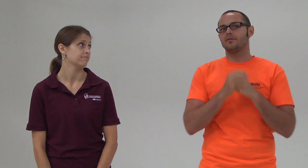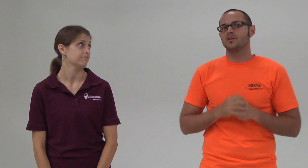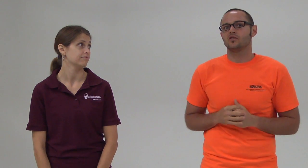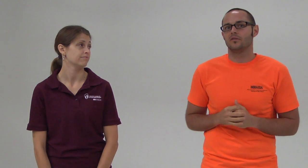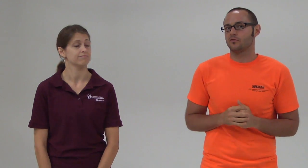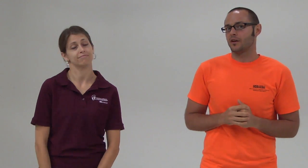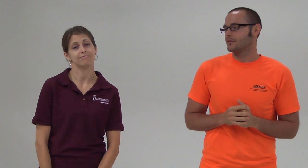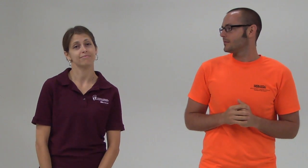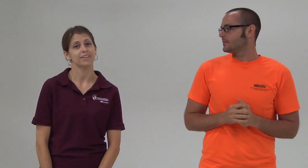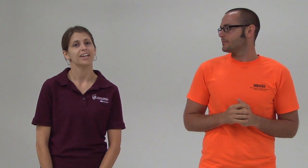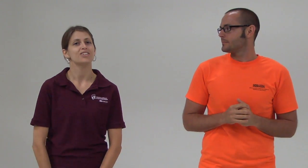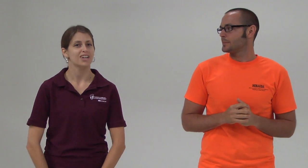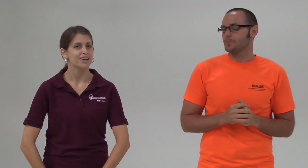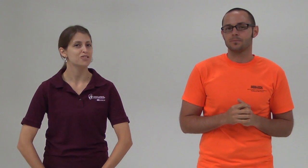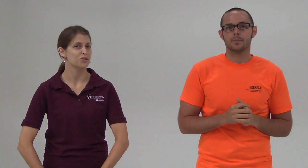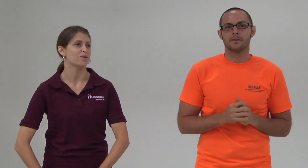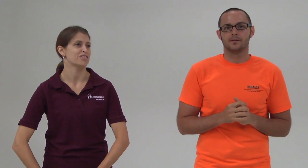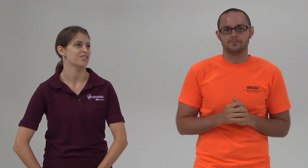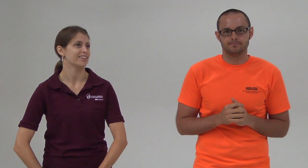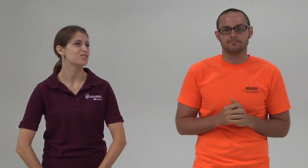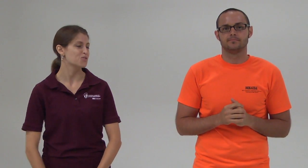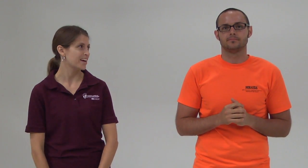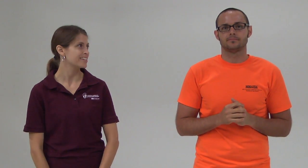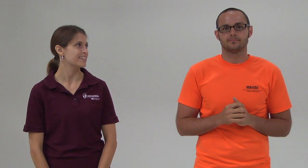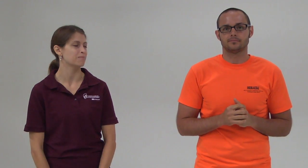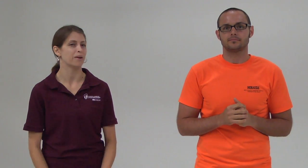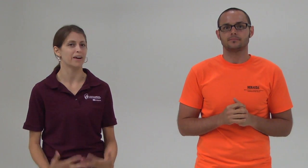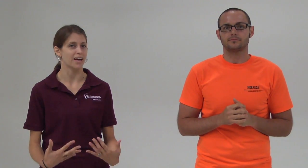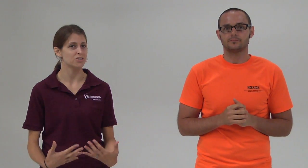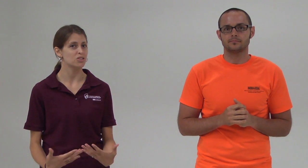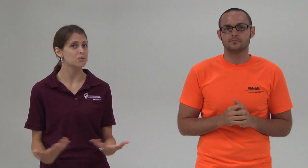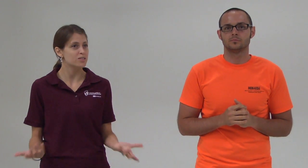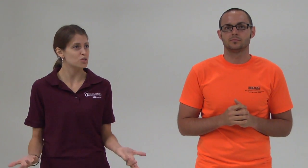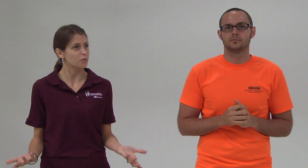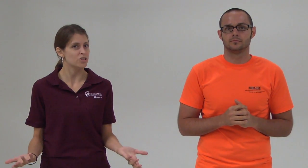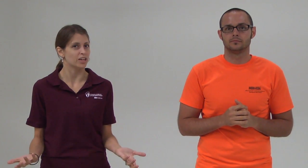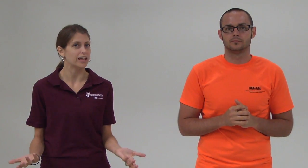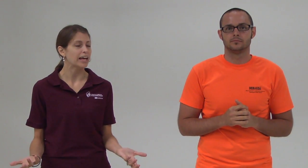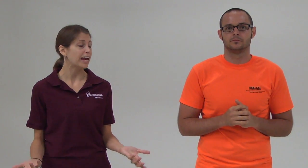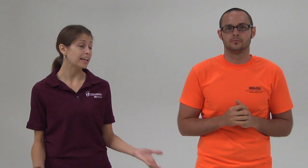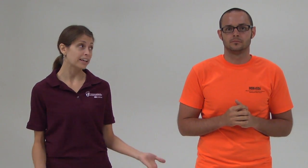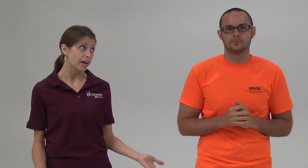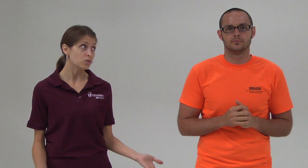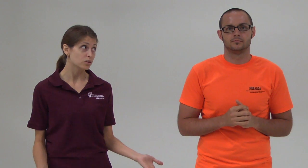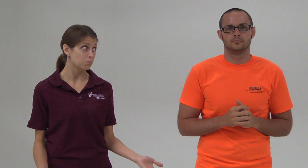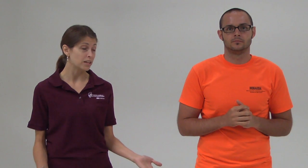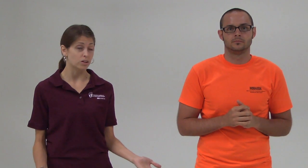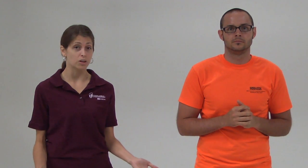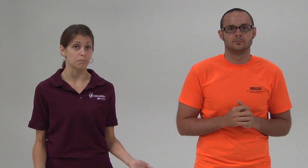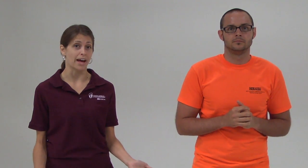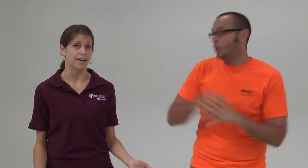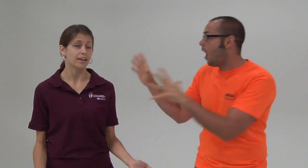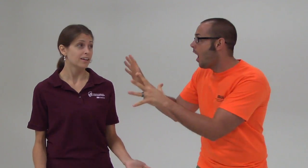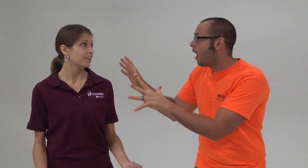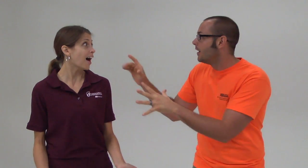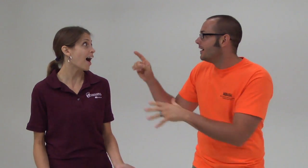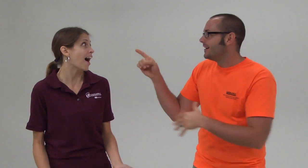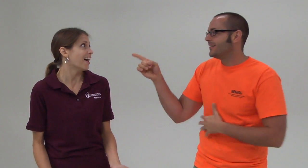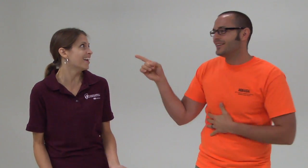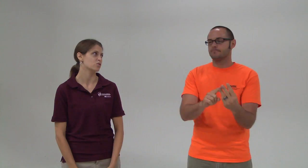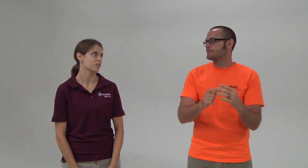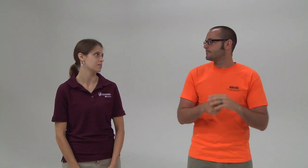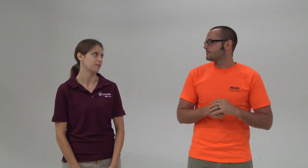What is the definition of stress? Josh, good question. Stress is my reaction to a situation, and it can actually be good or bad.